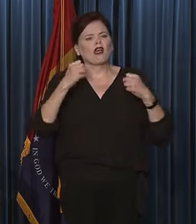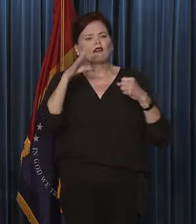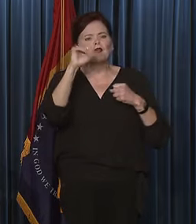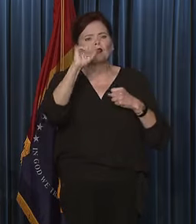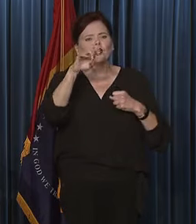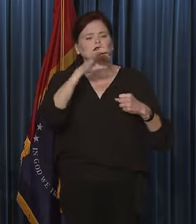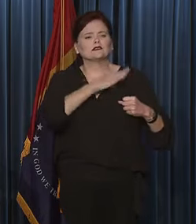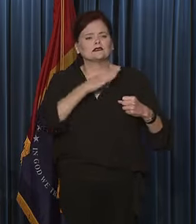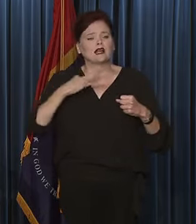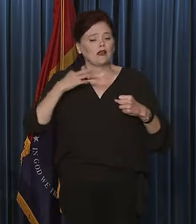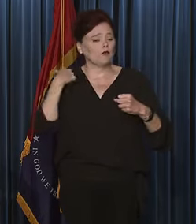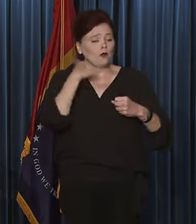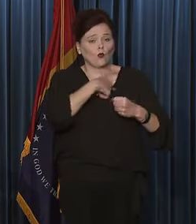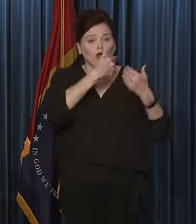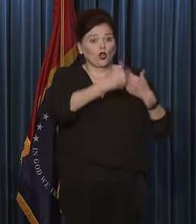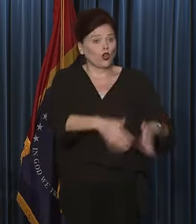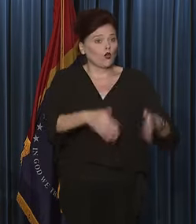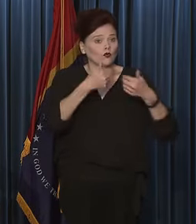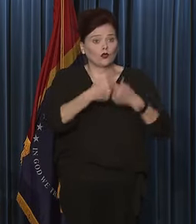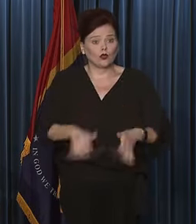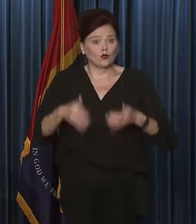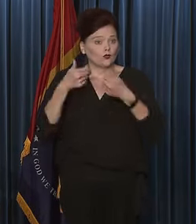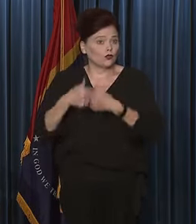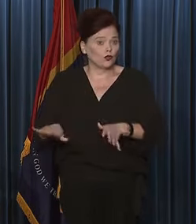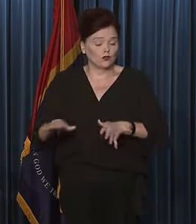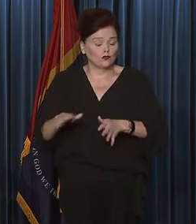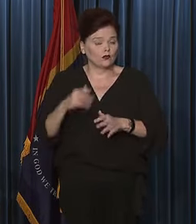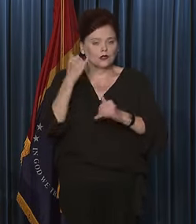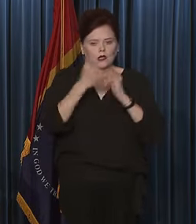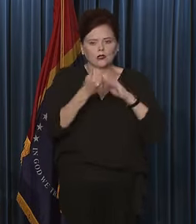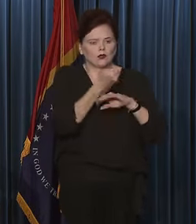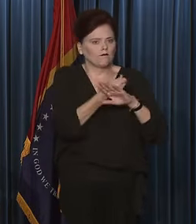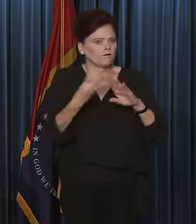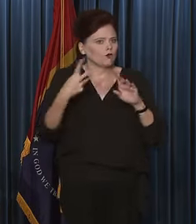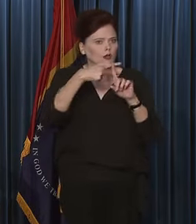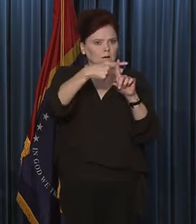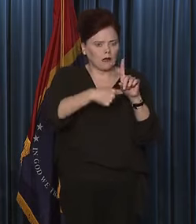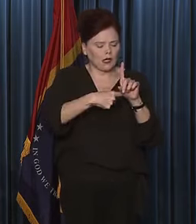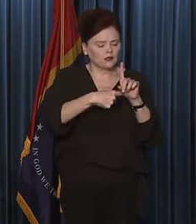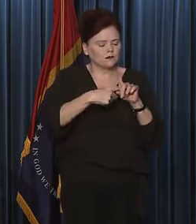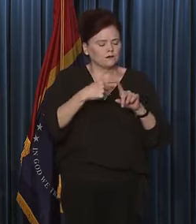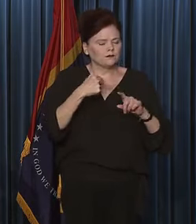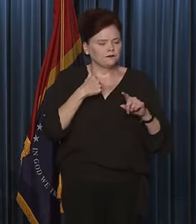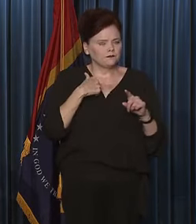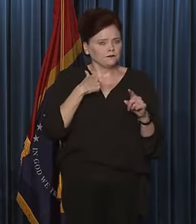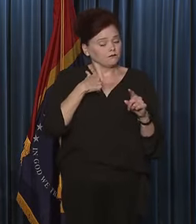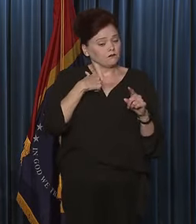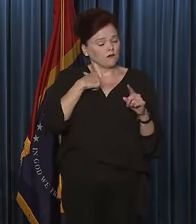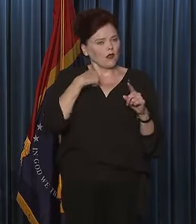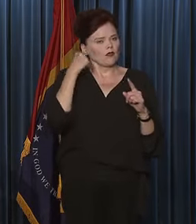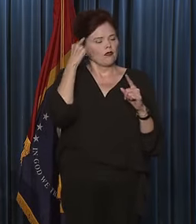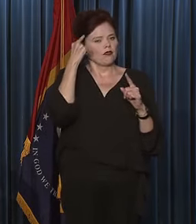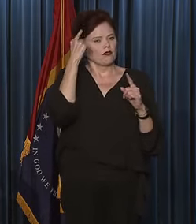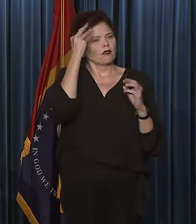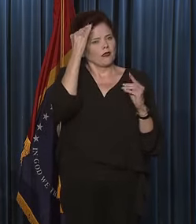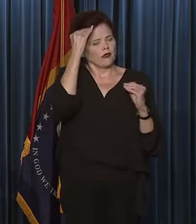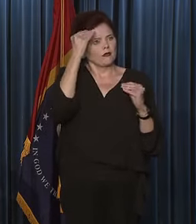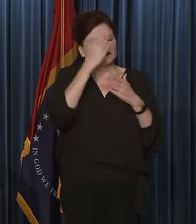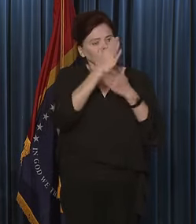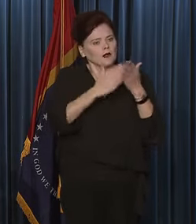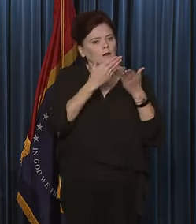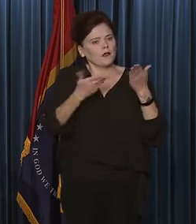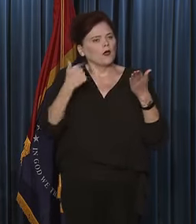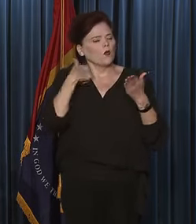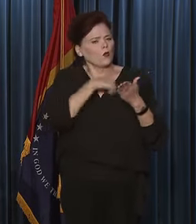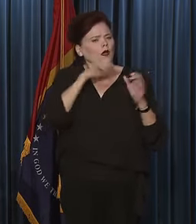that we've lost in the, in the last several months. And I think that, you know, um, there's some things that we